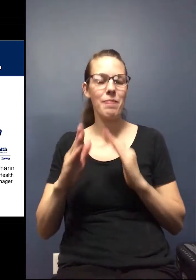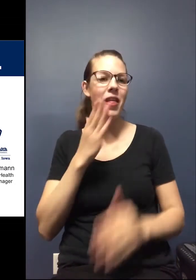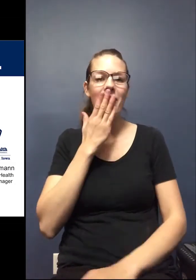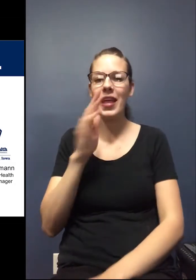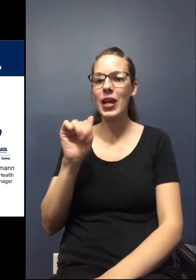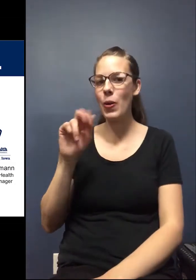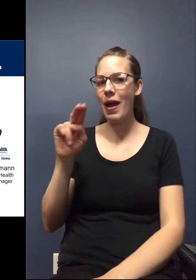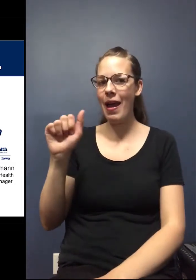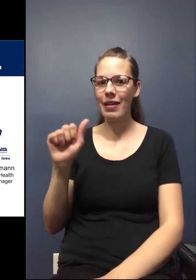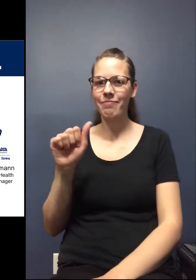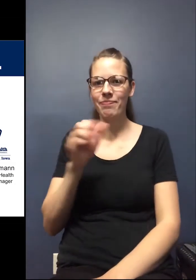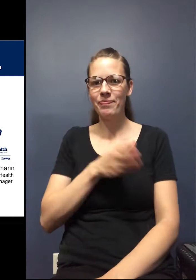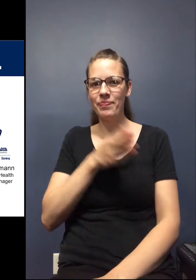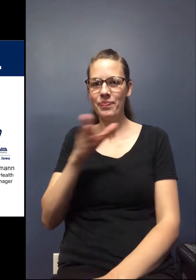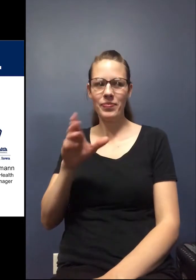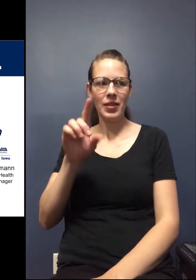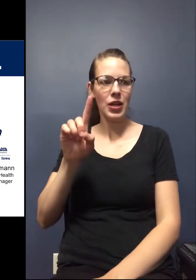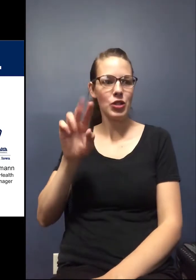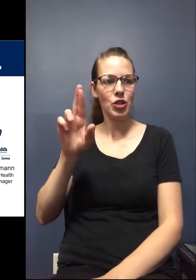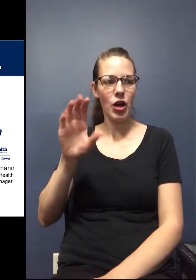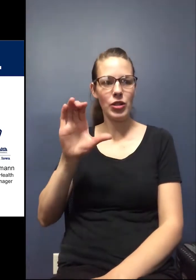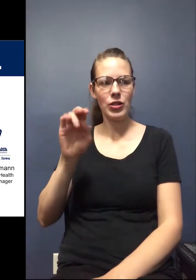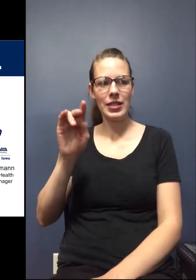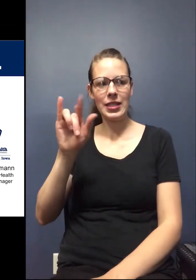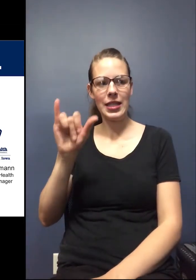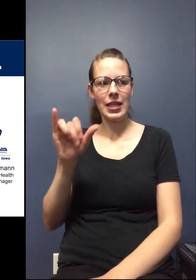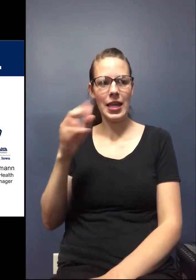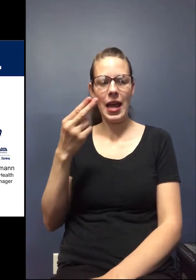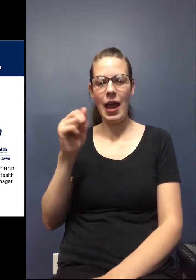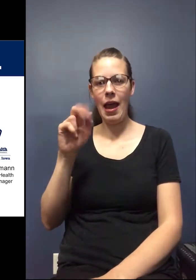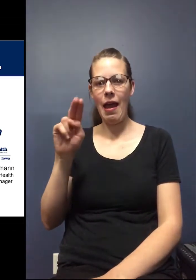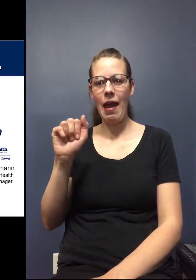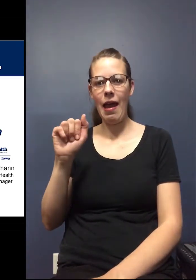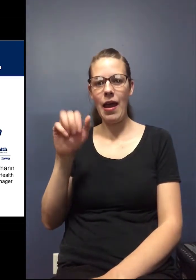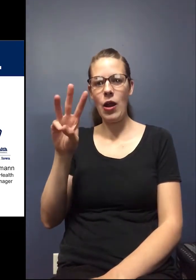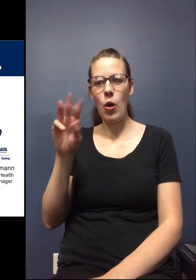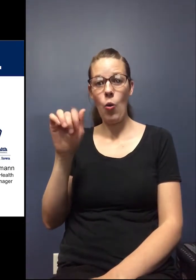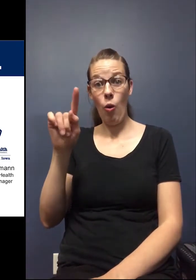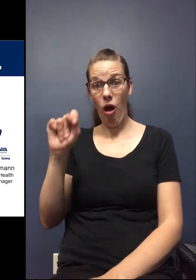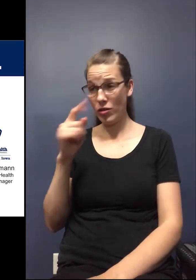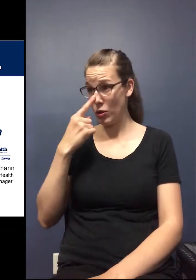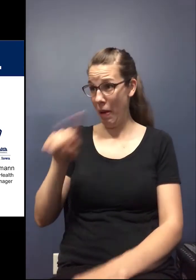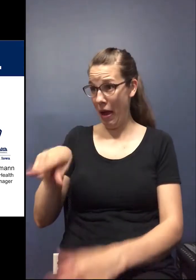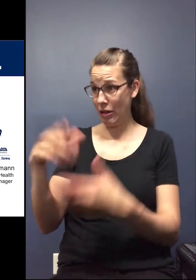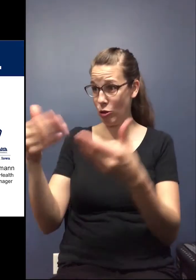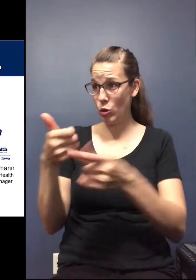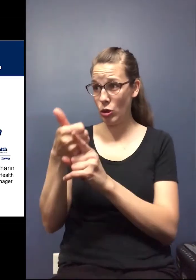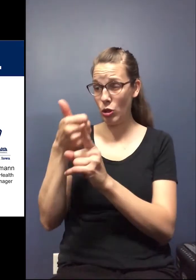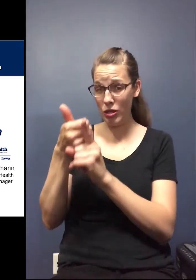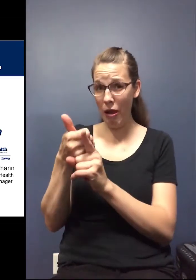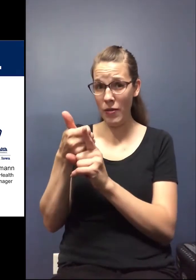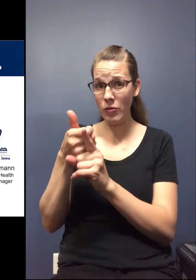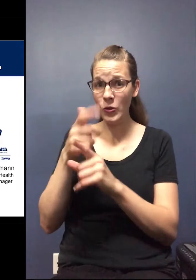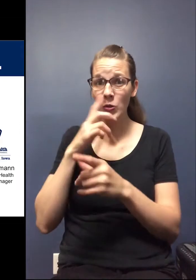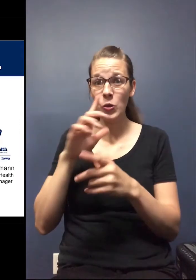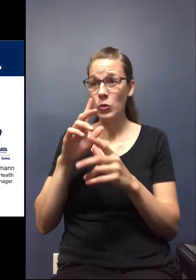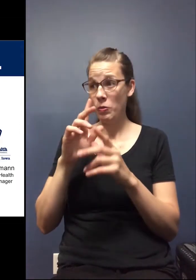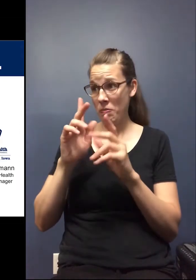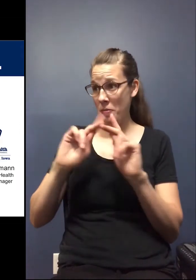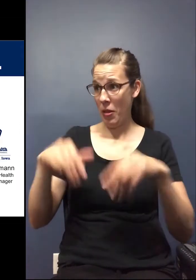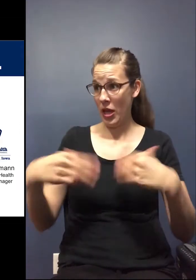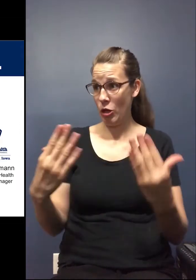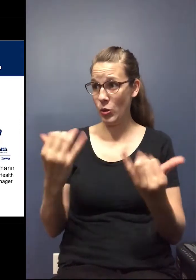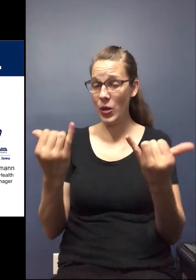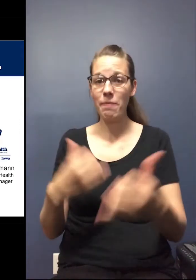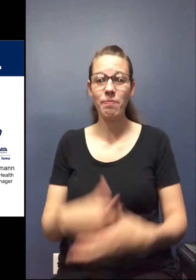Thank you, Anna. I'm going to move to Dr. Cindy Hanawalt next. Dr. Hanawalt, would you like to introduce yourselves to our attendees today,